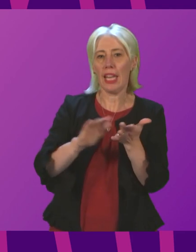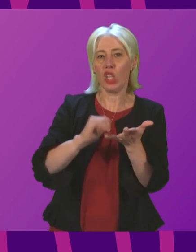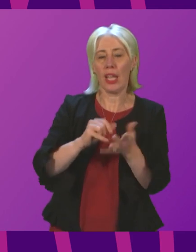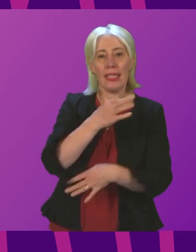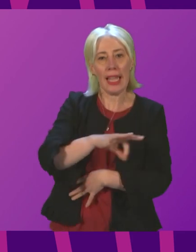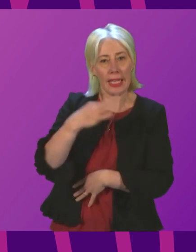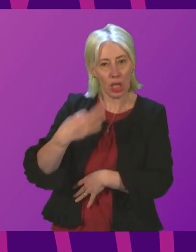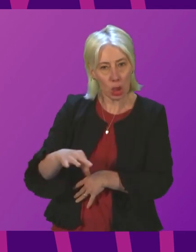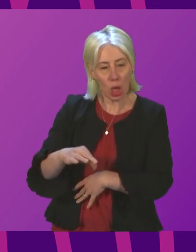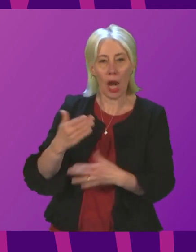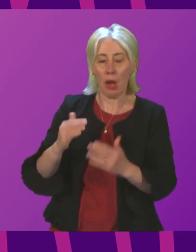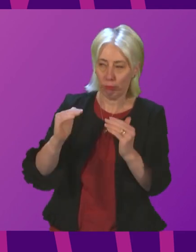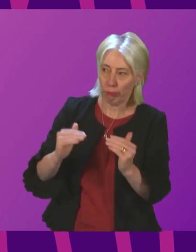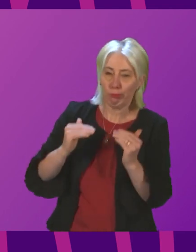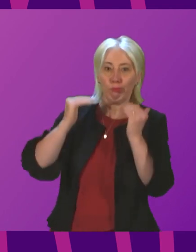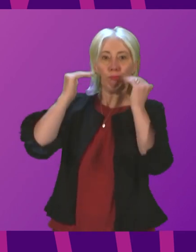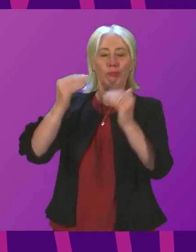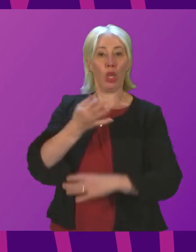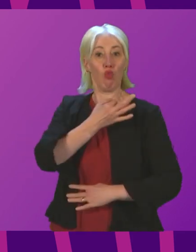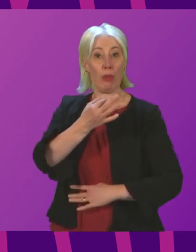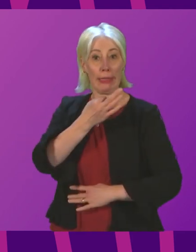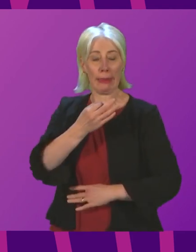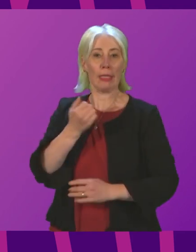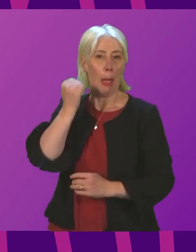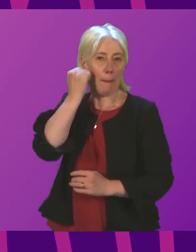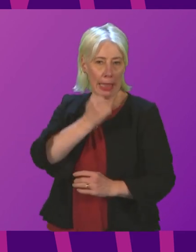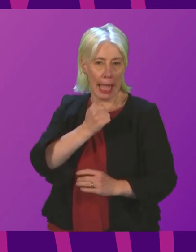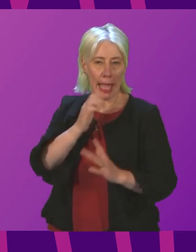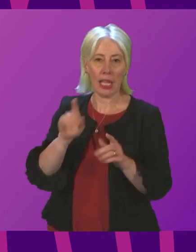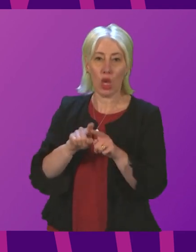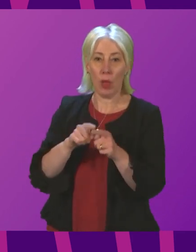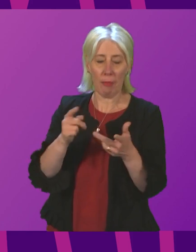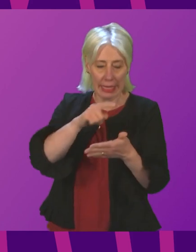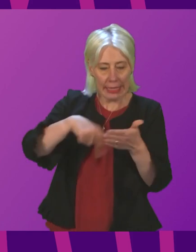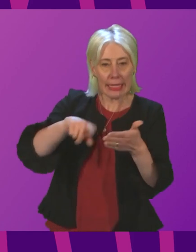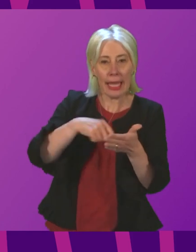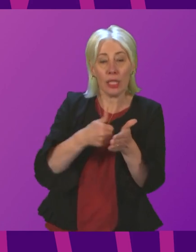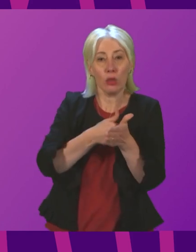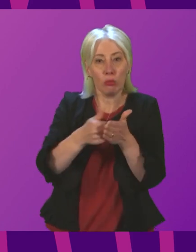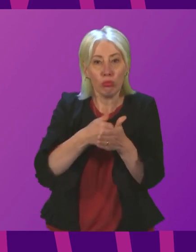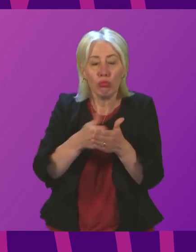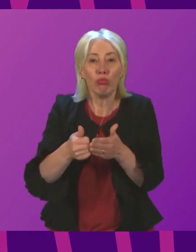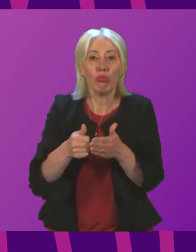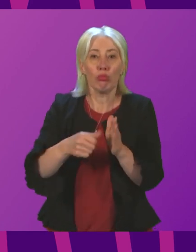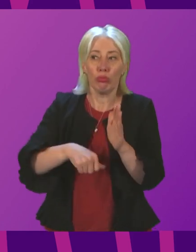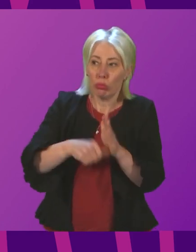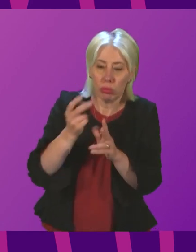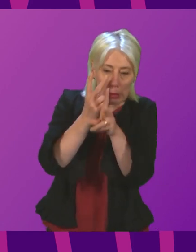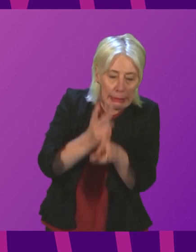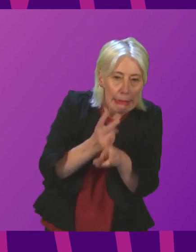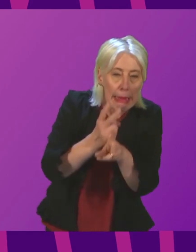moving to the highest at-risk level, black, and cancelling elective care, including some cancer procedures.